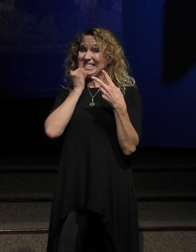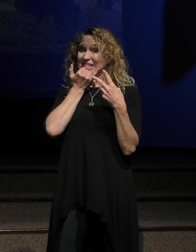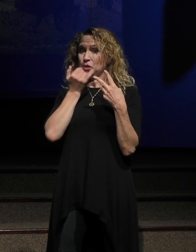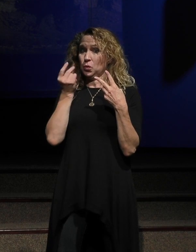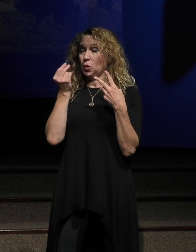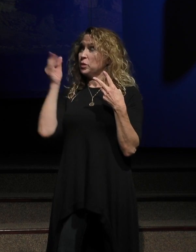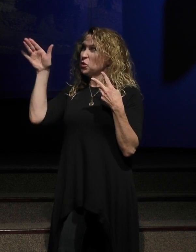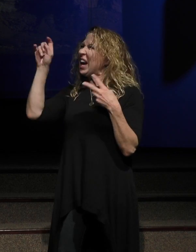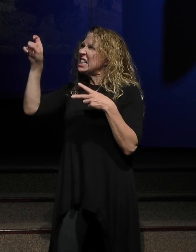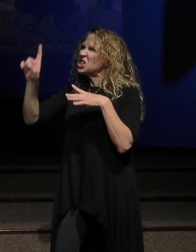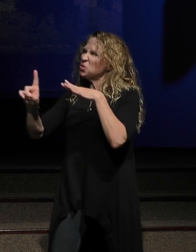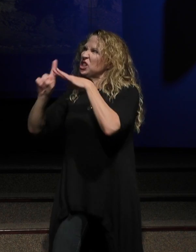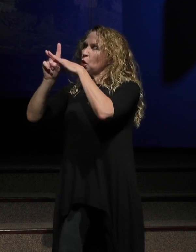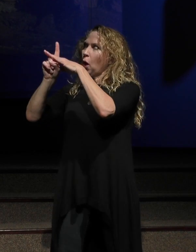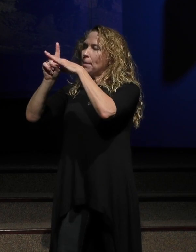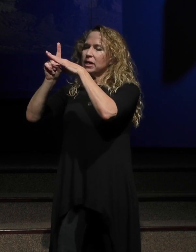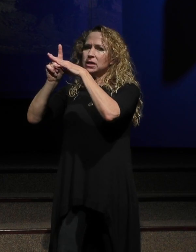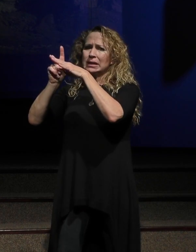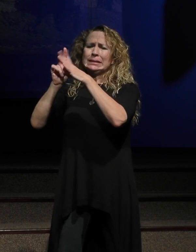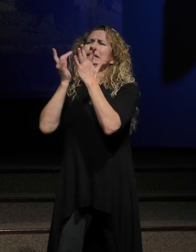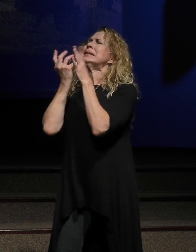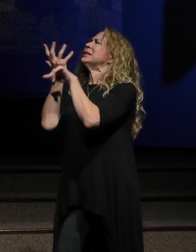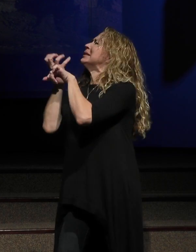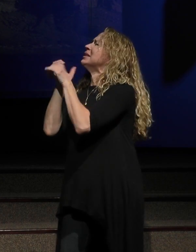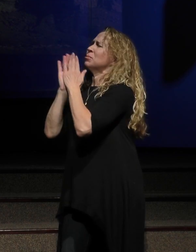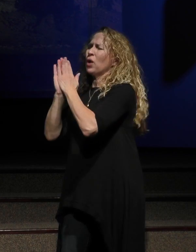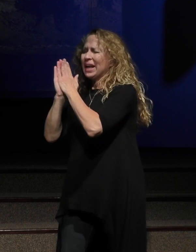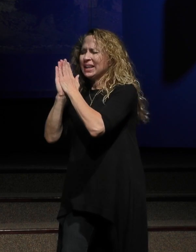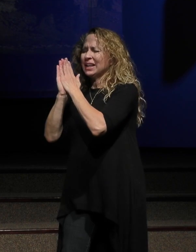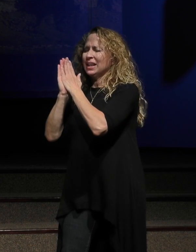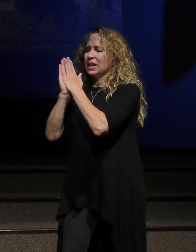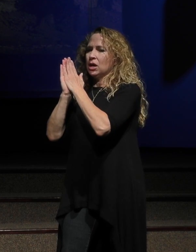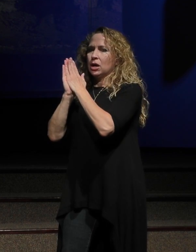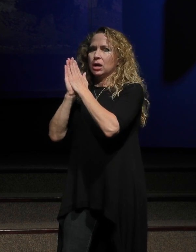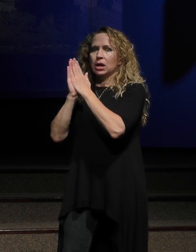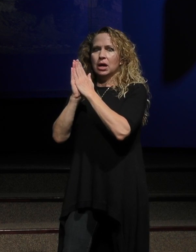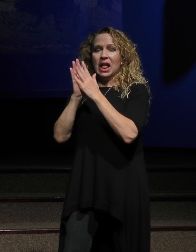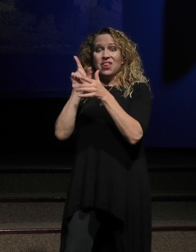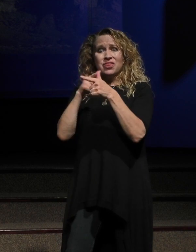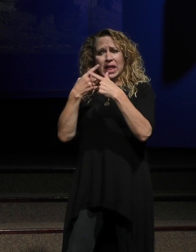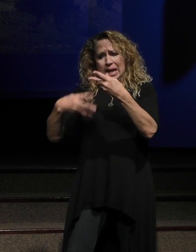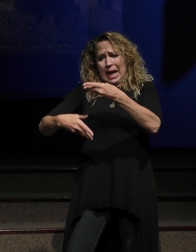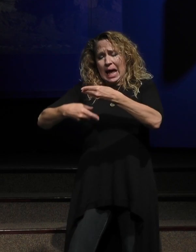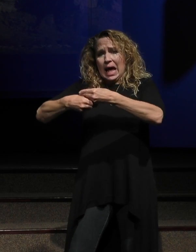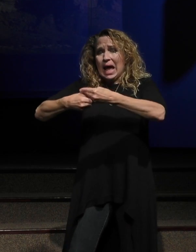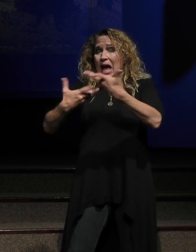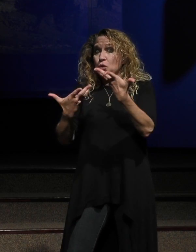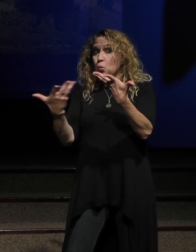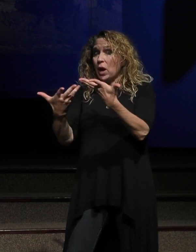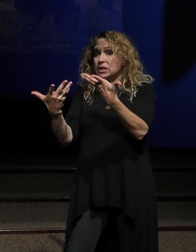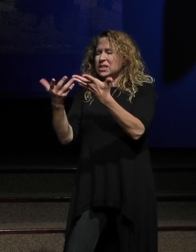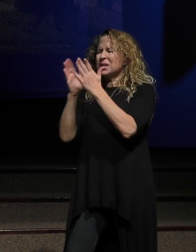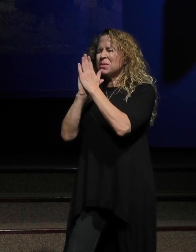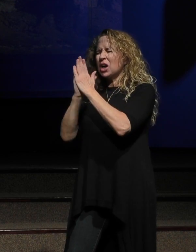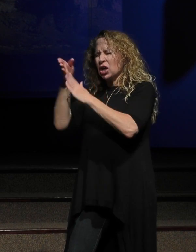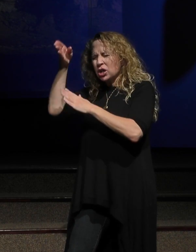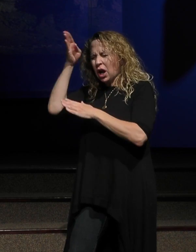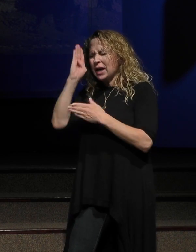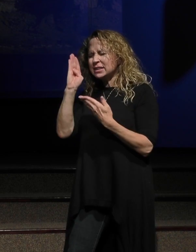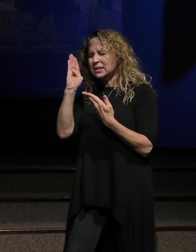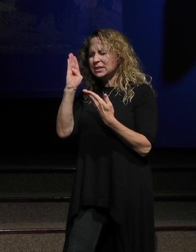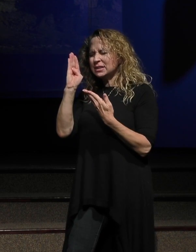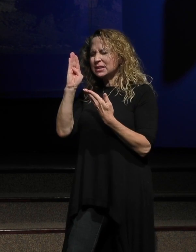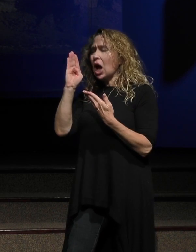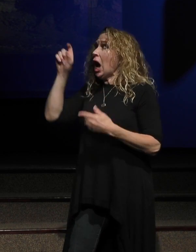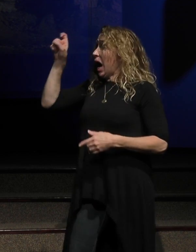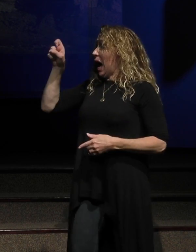I need you to show up in that desperate prayer in my life. But right on top of that, we add this prayer. God, and